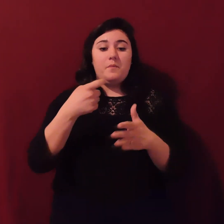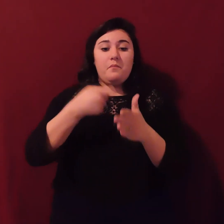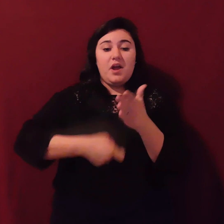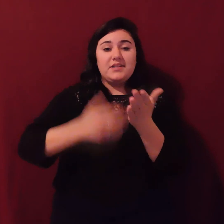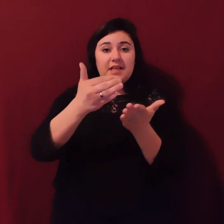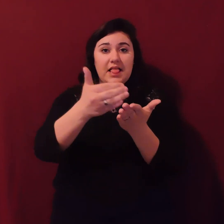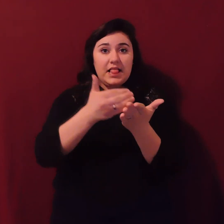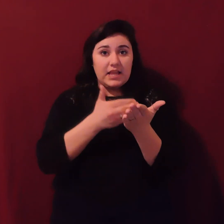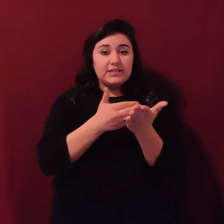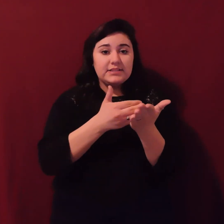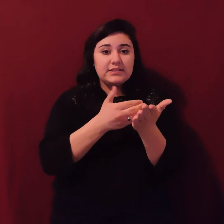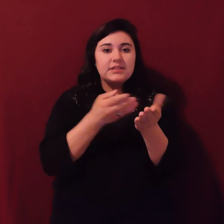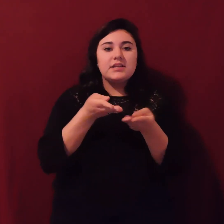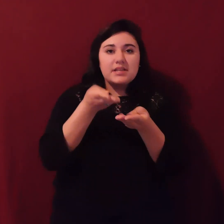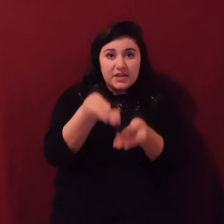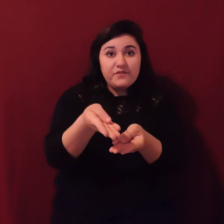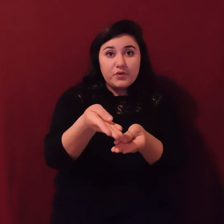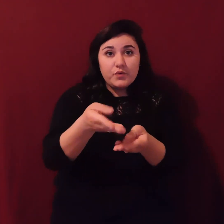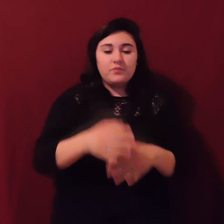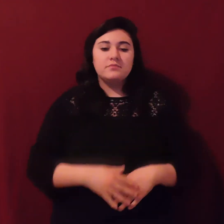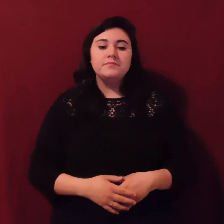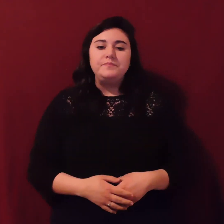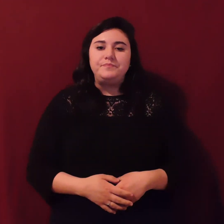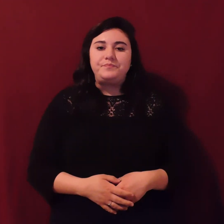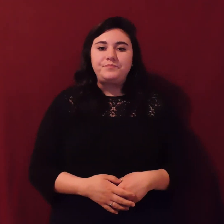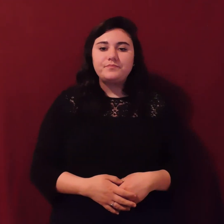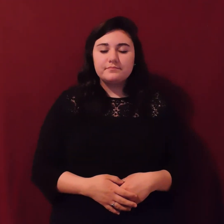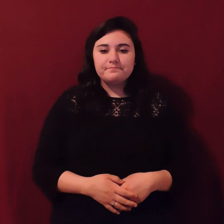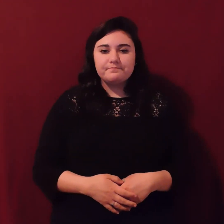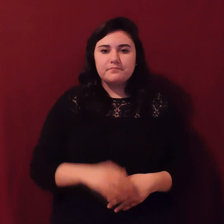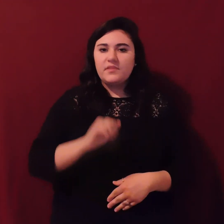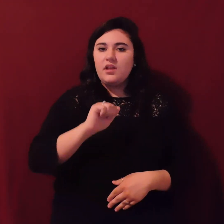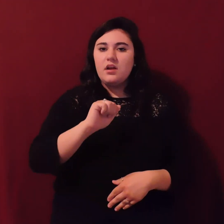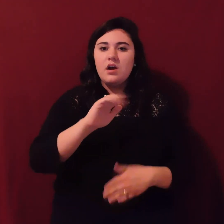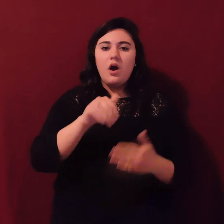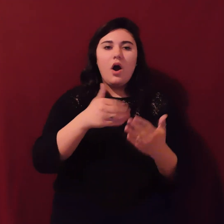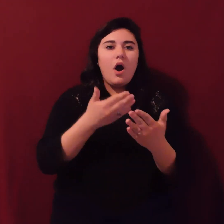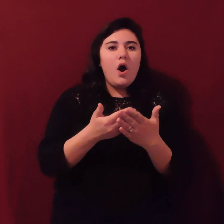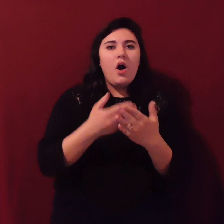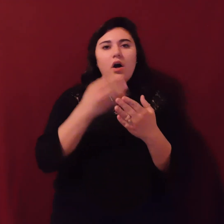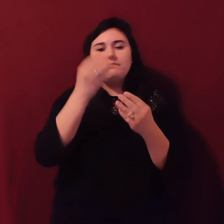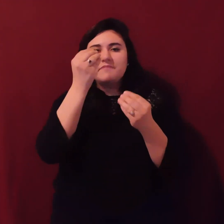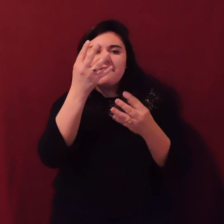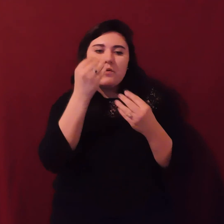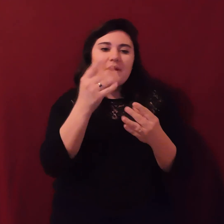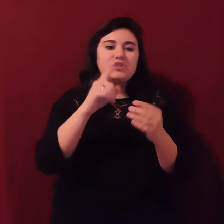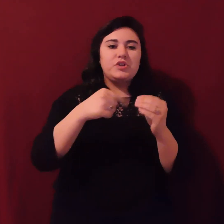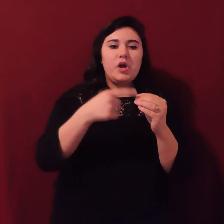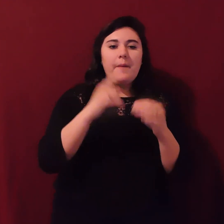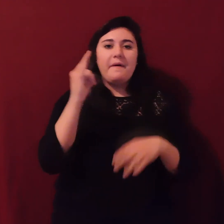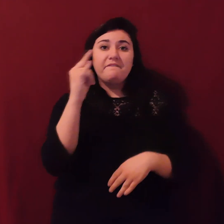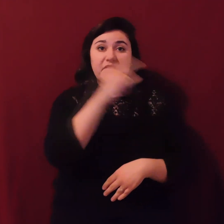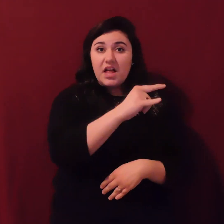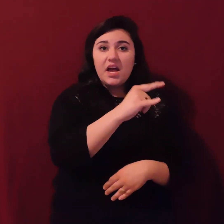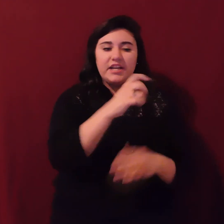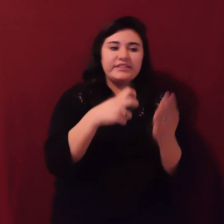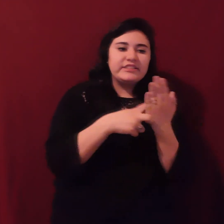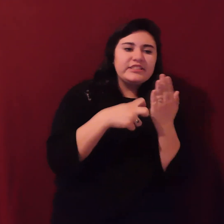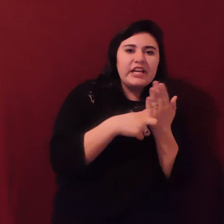On the reverse side, you will find all the flight information. Because for each of those flights, you would have to fly